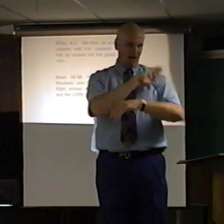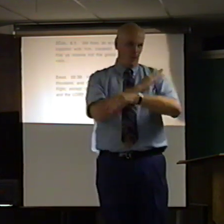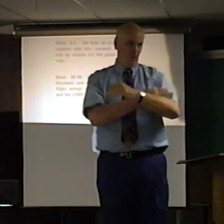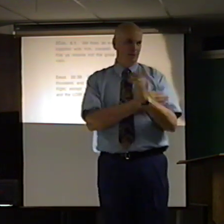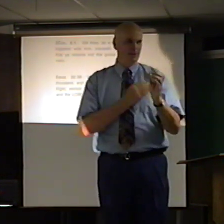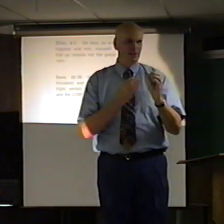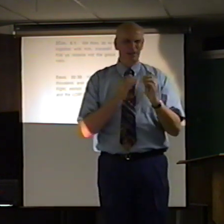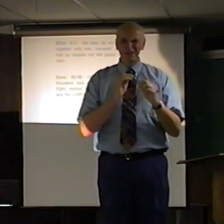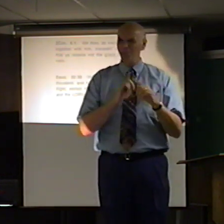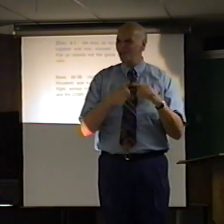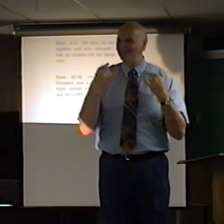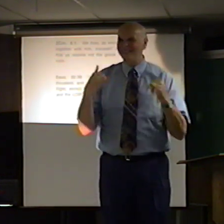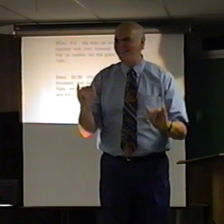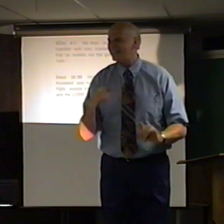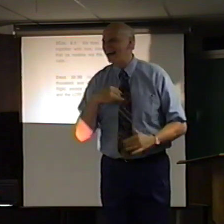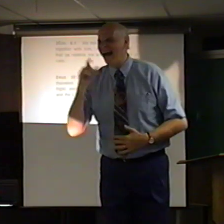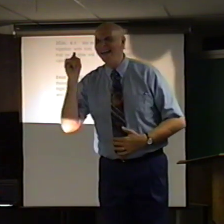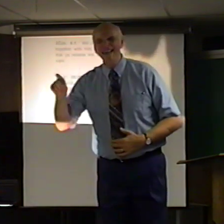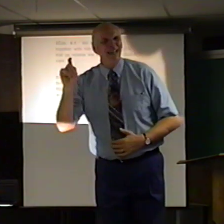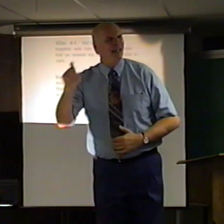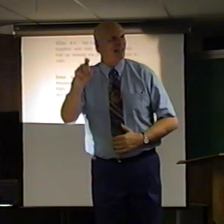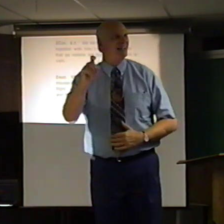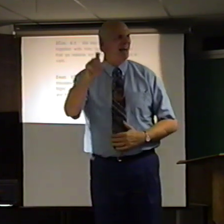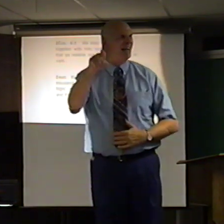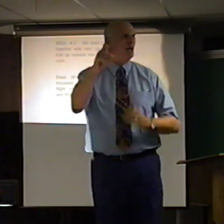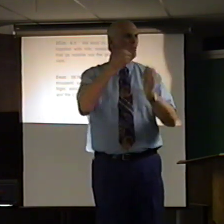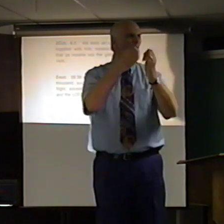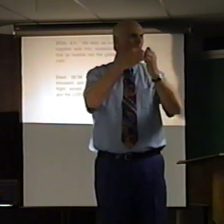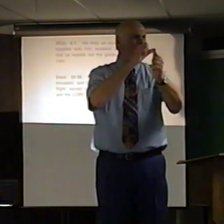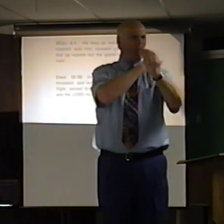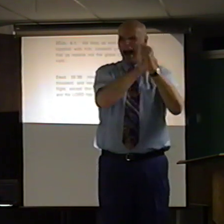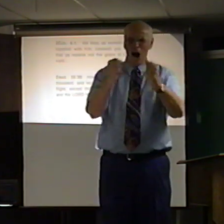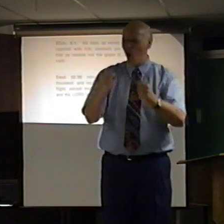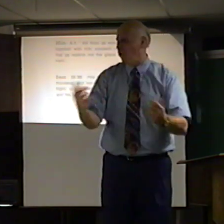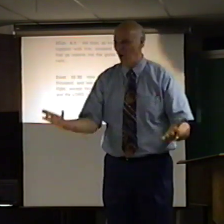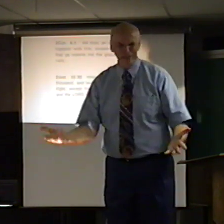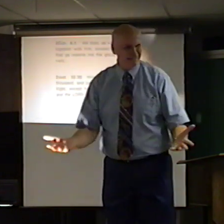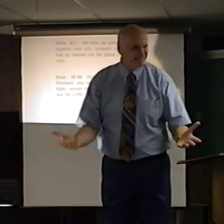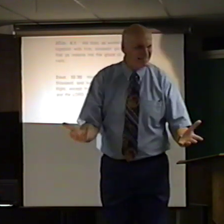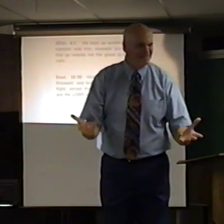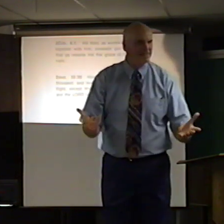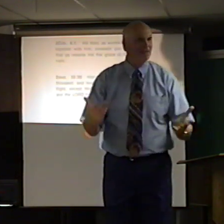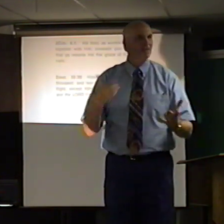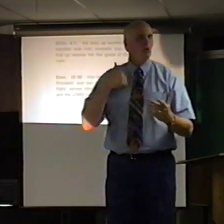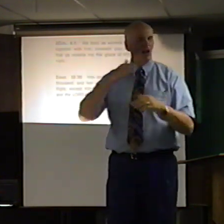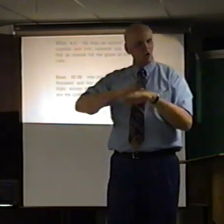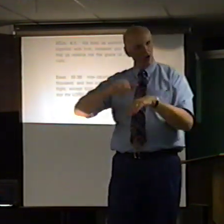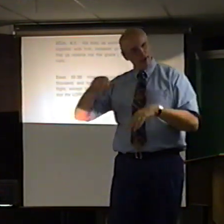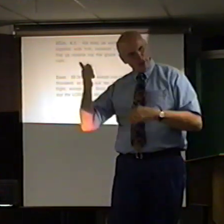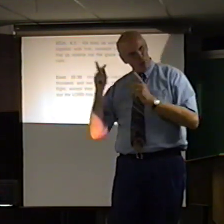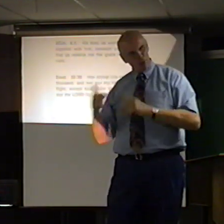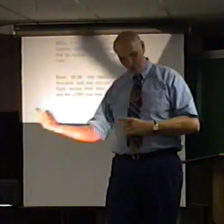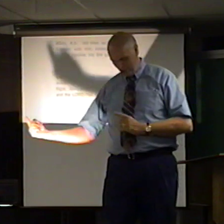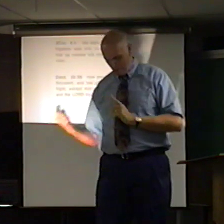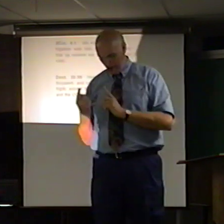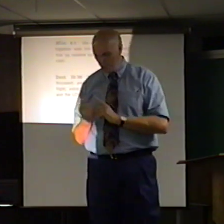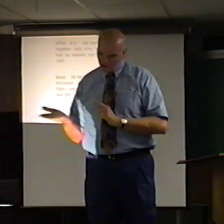of power. But dear, I need, I need more power. Call another person, come up.